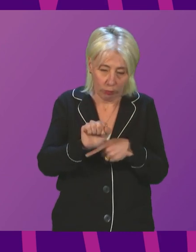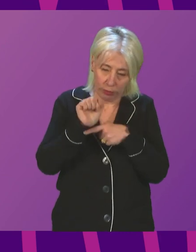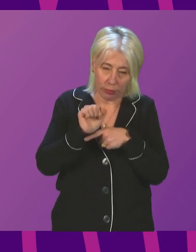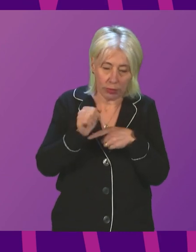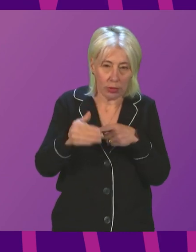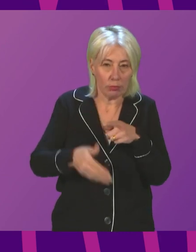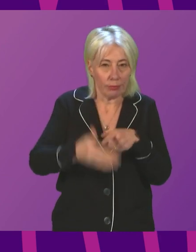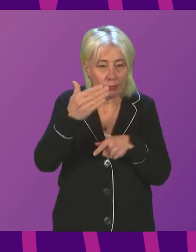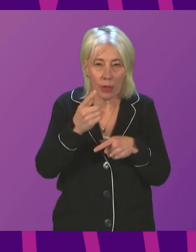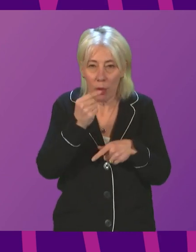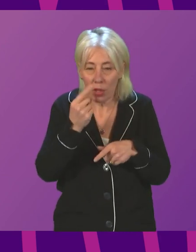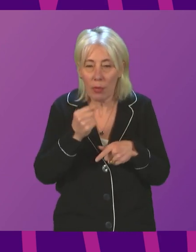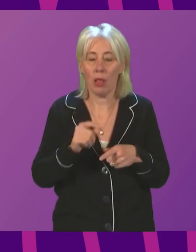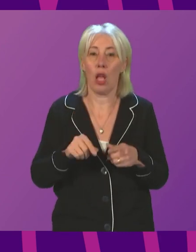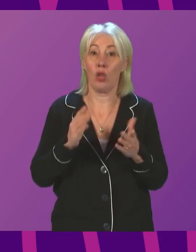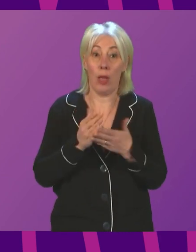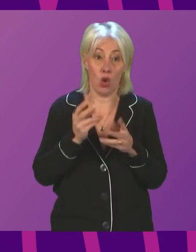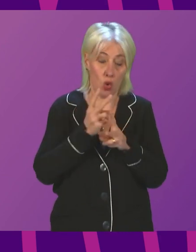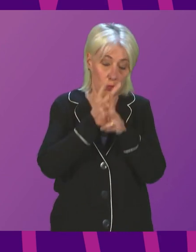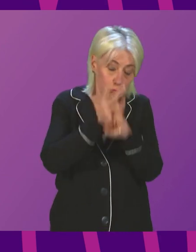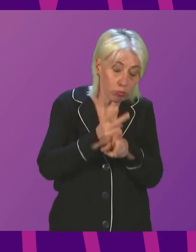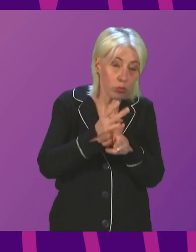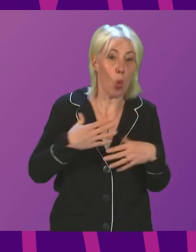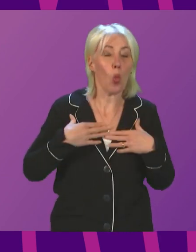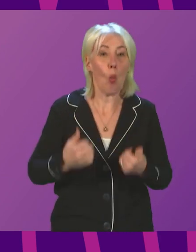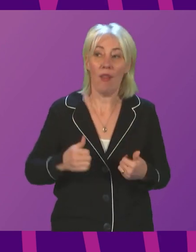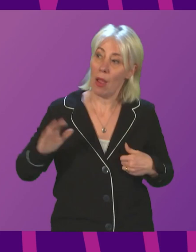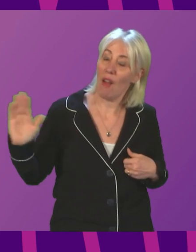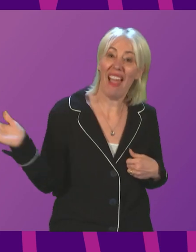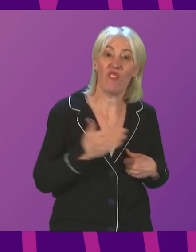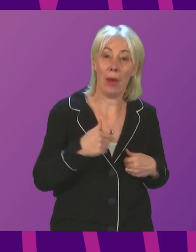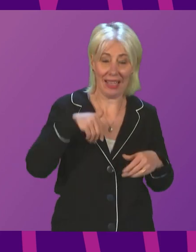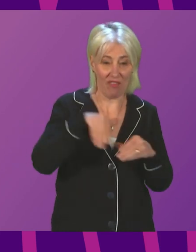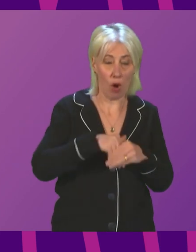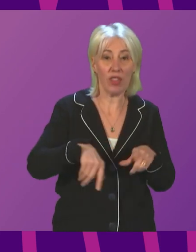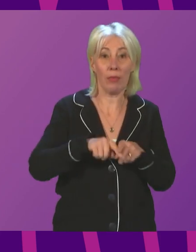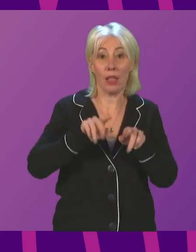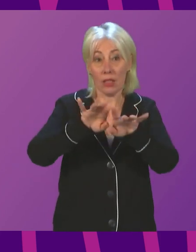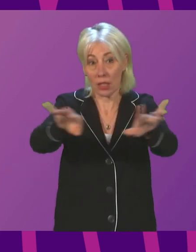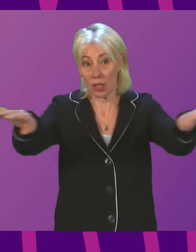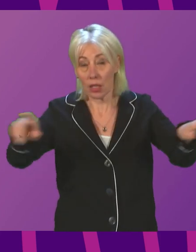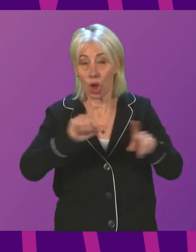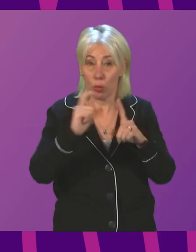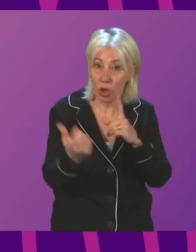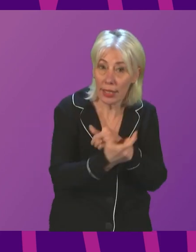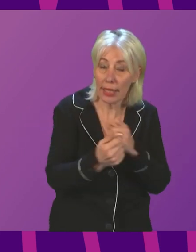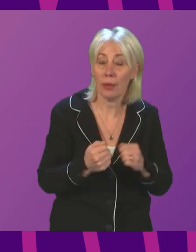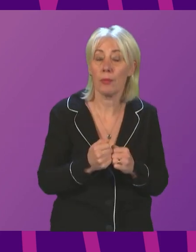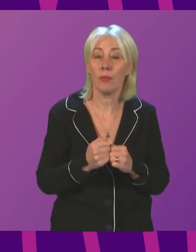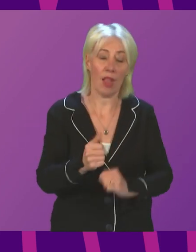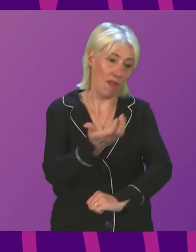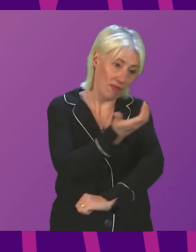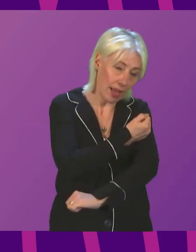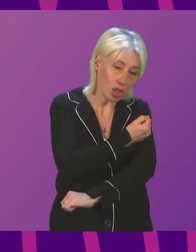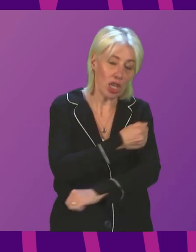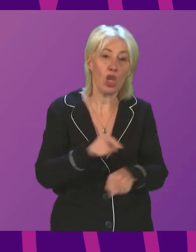safely, helping to protect the welfare of everyone involved and the wider community. In addition to vaccination measures include